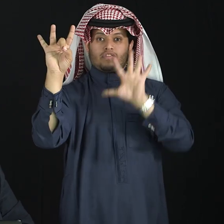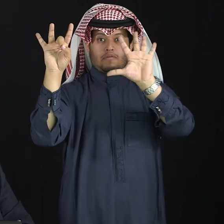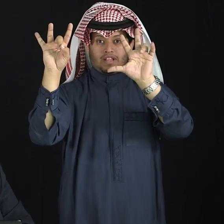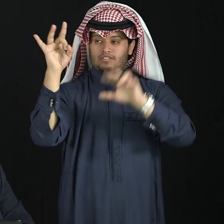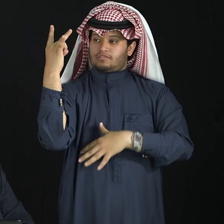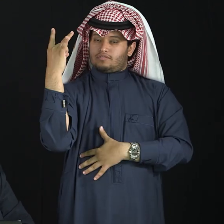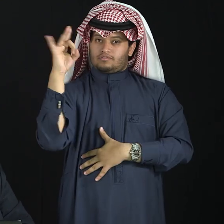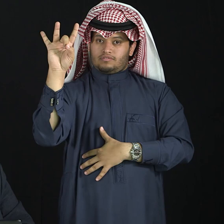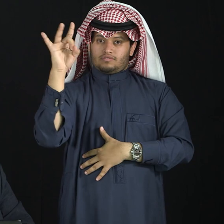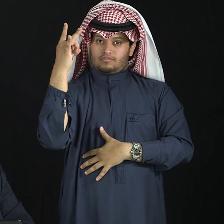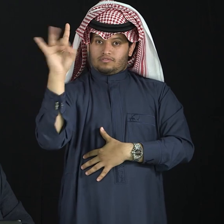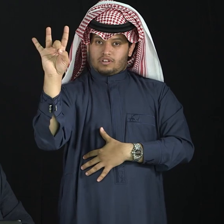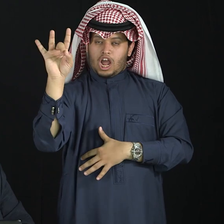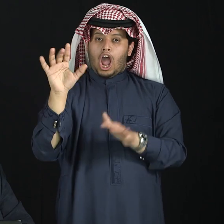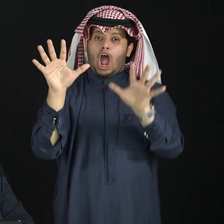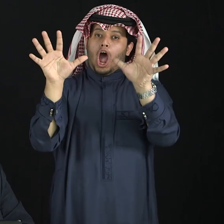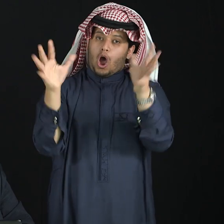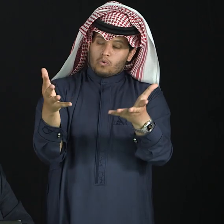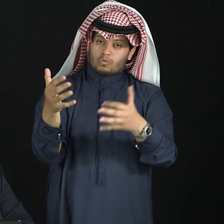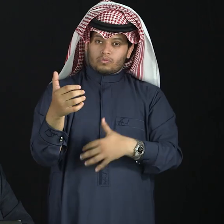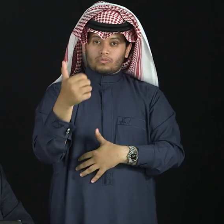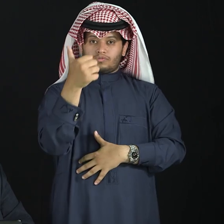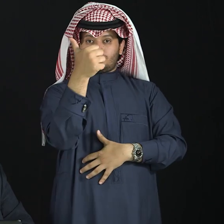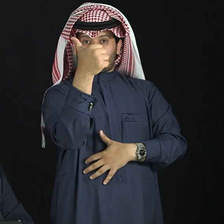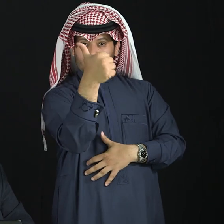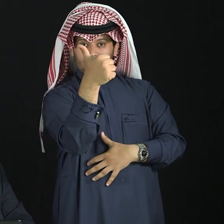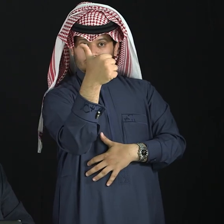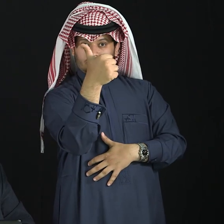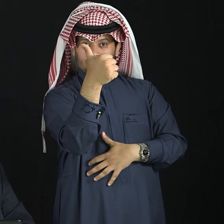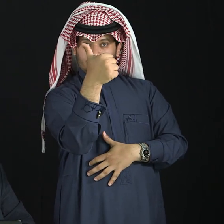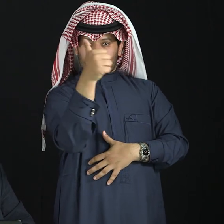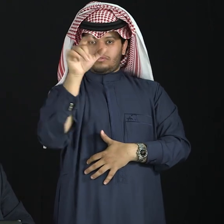both ways.